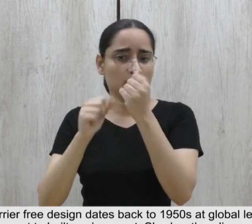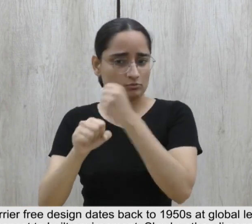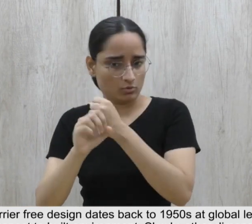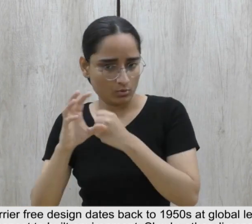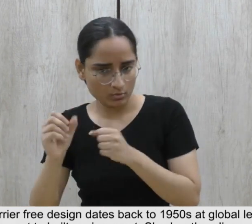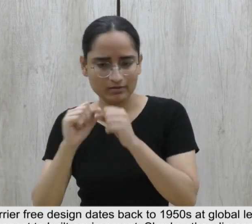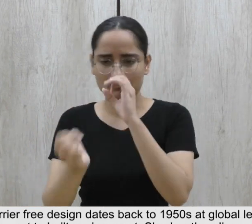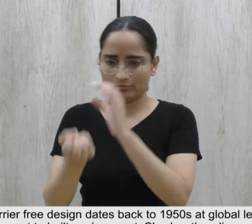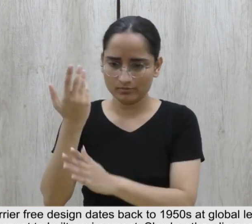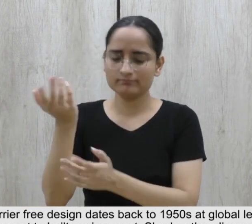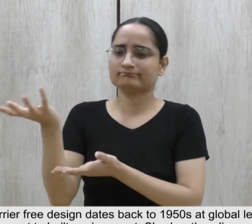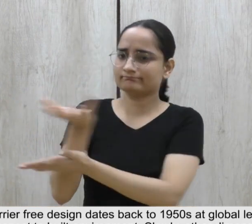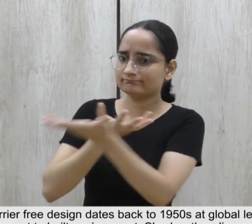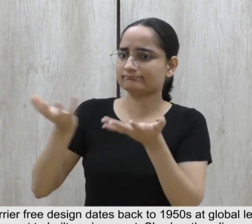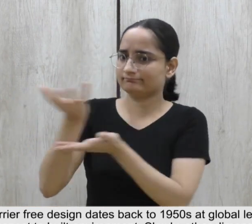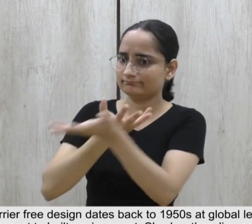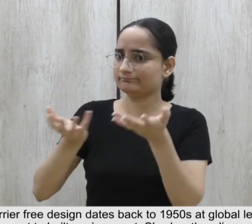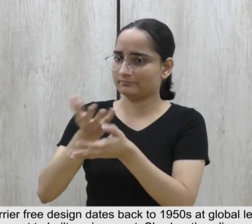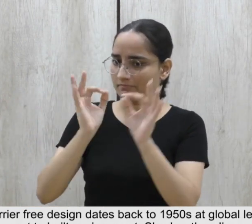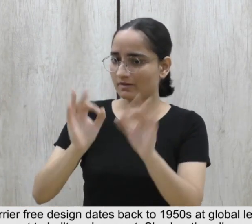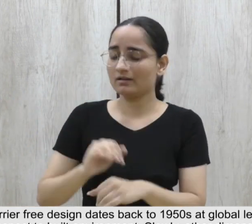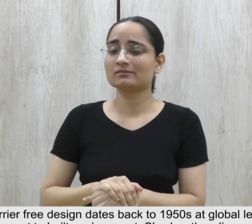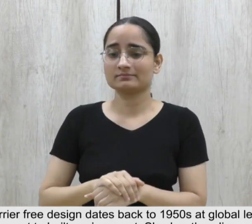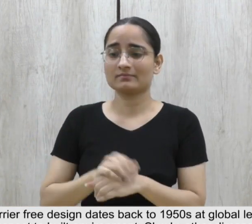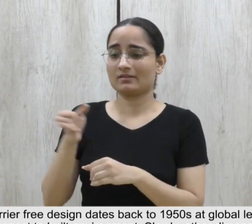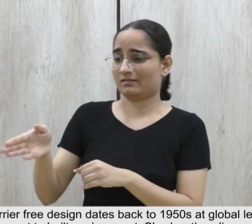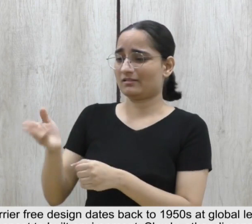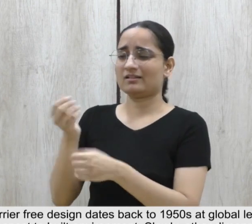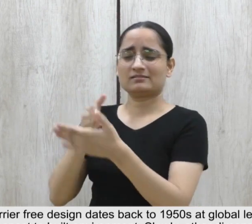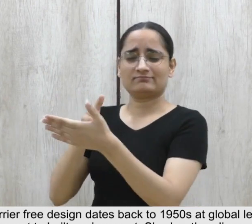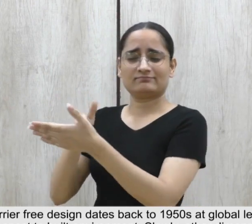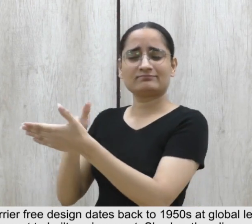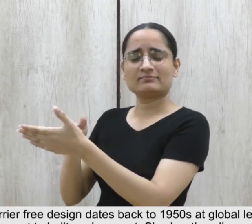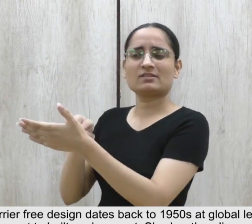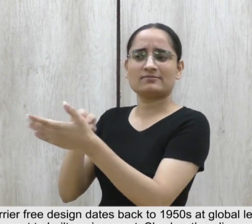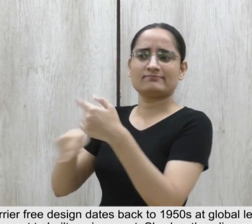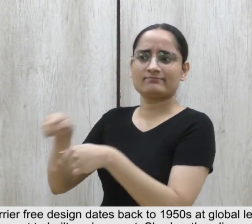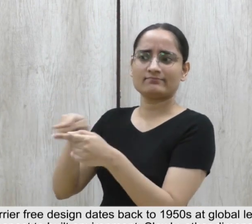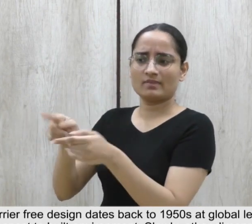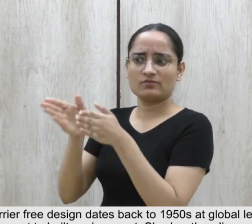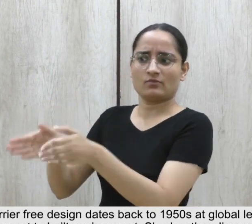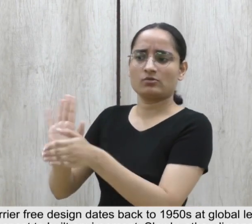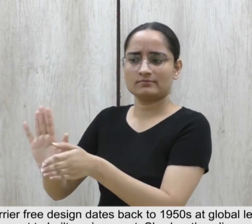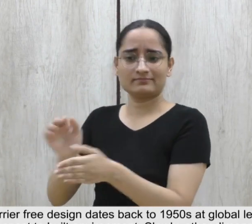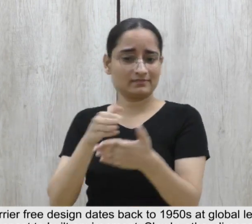when its applicability was understood with respect to built environment. 3.